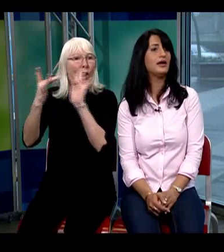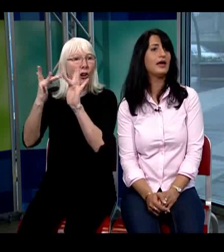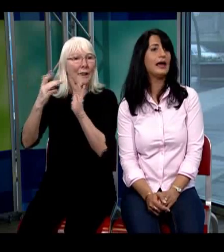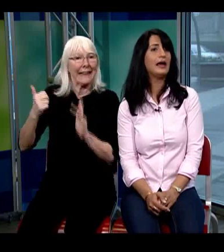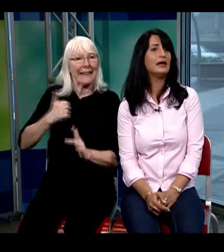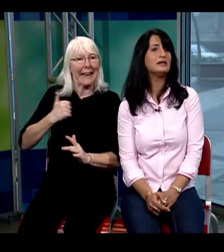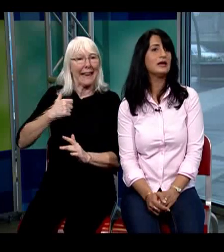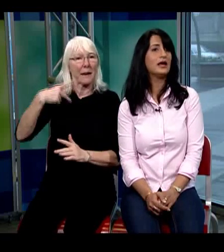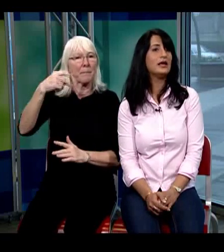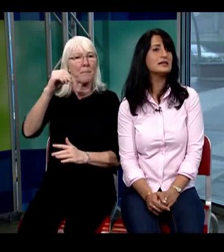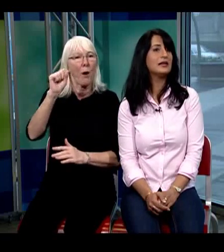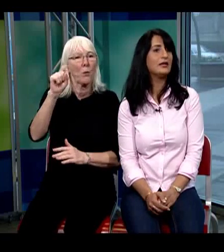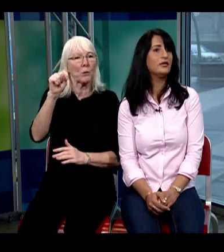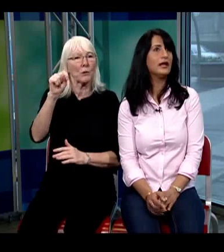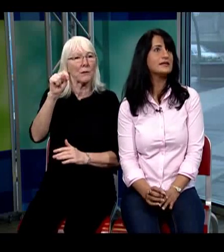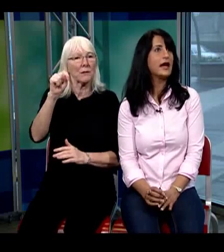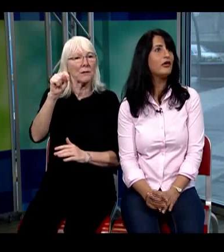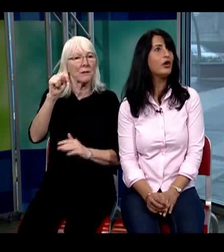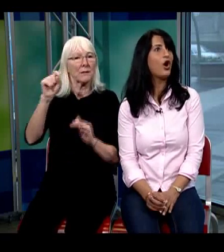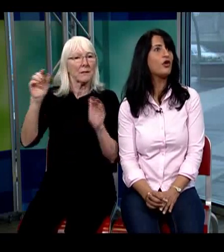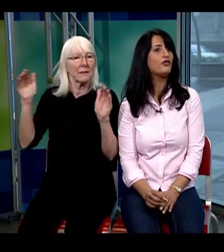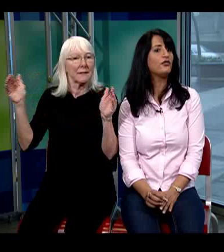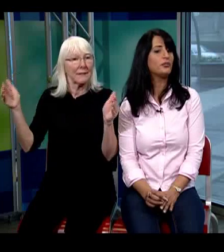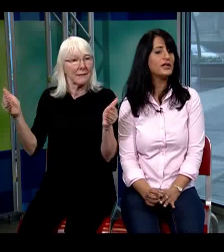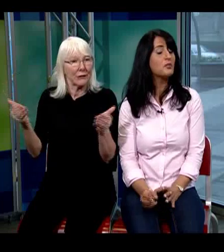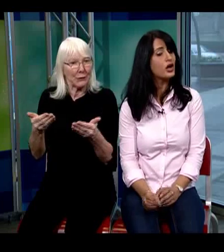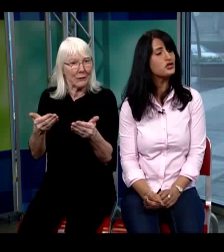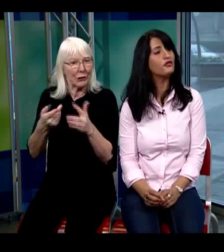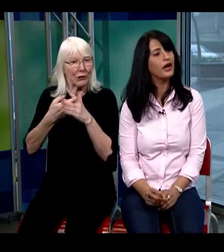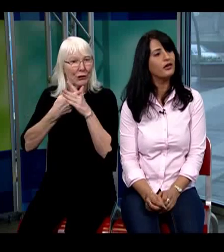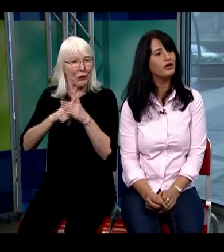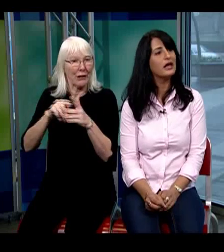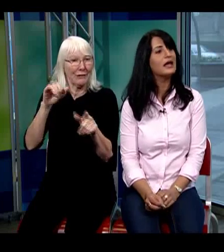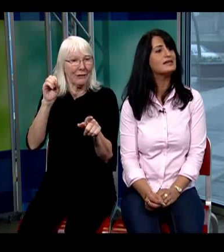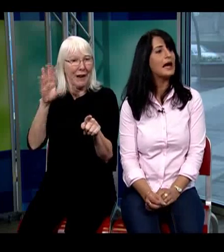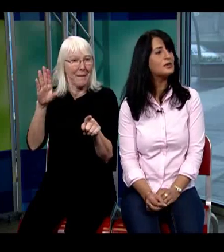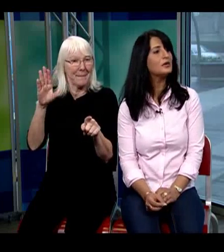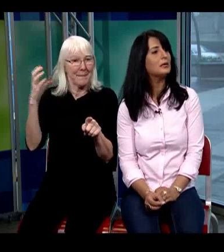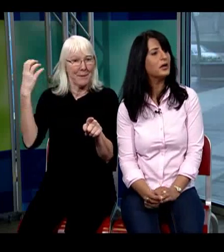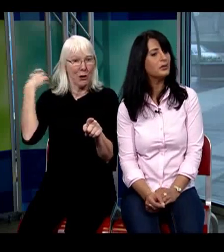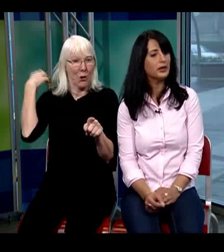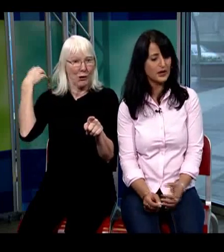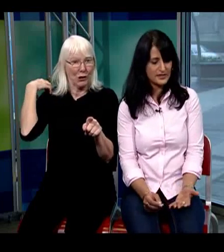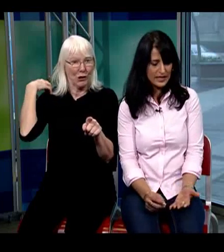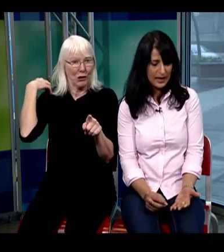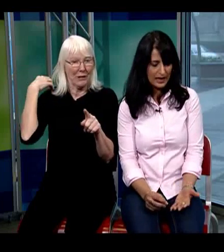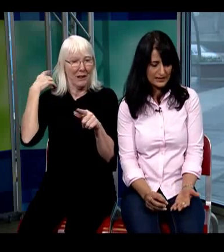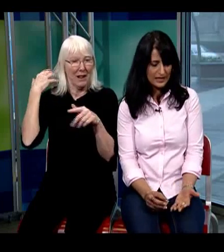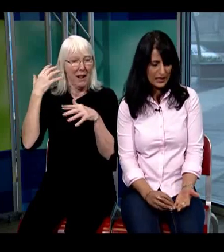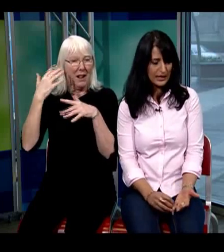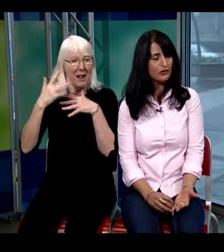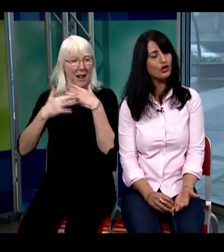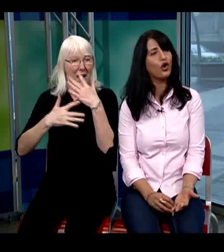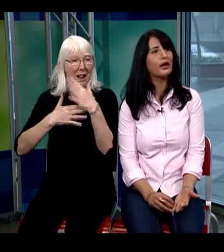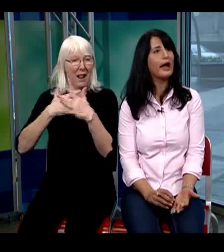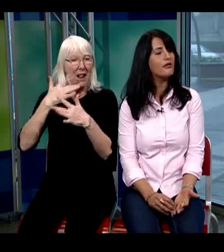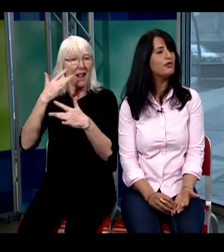and his level his error of his margin of error is absolutely minimum because he has he can recall every